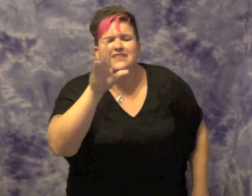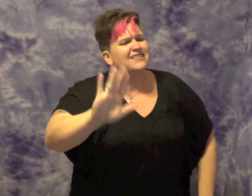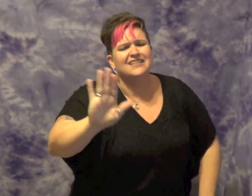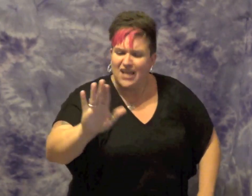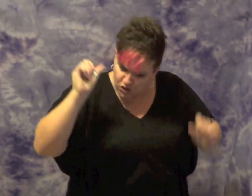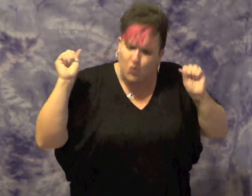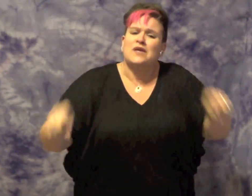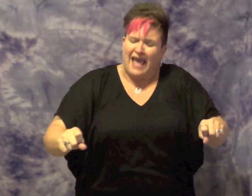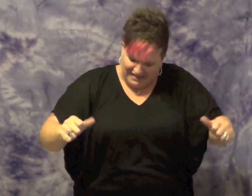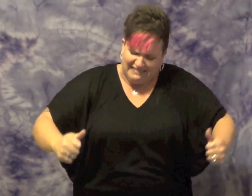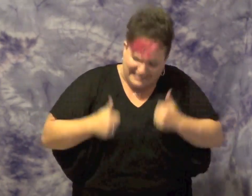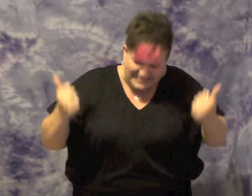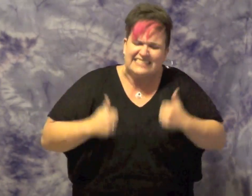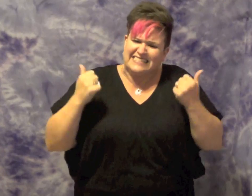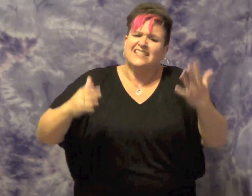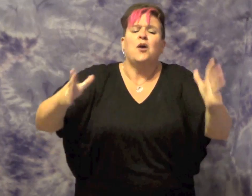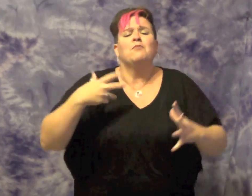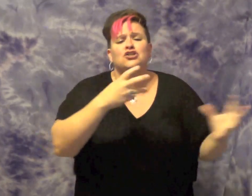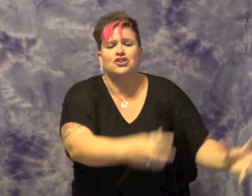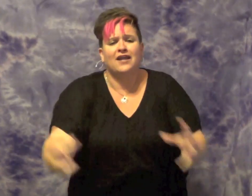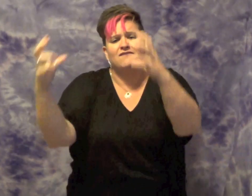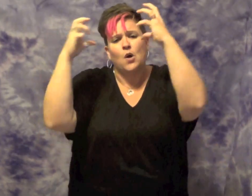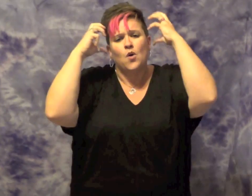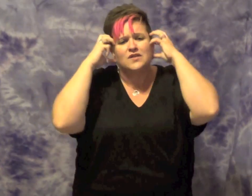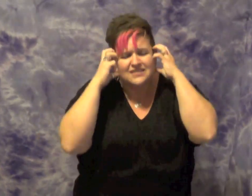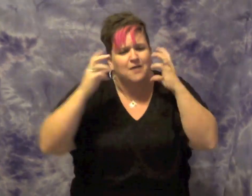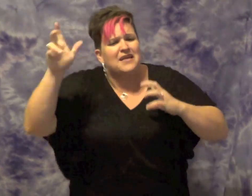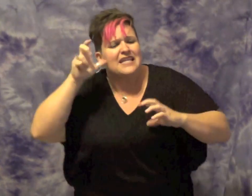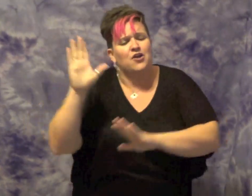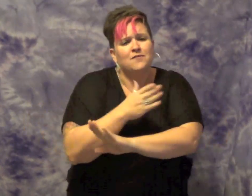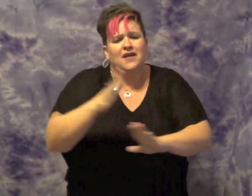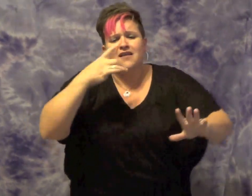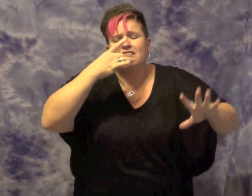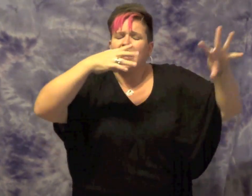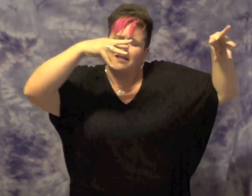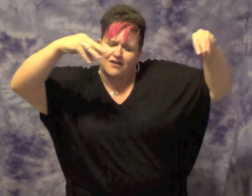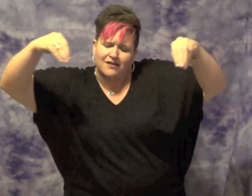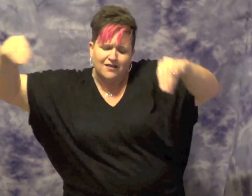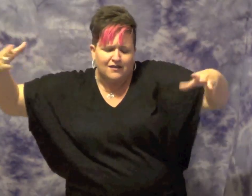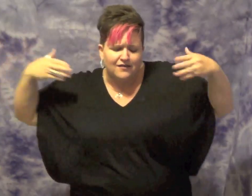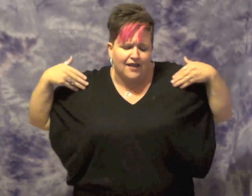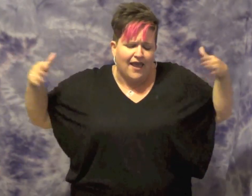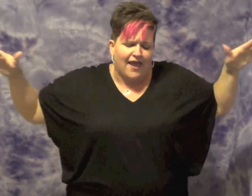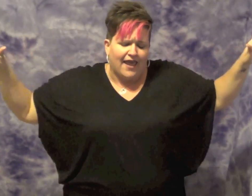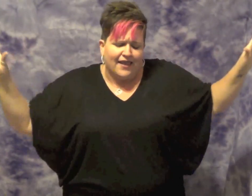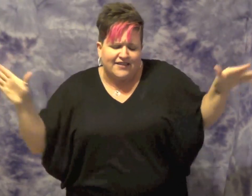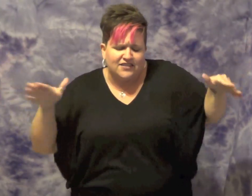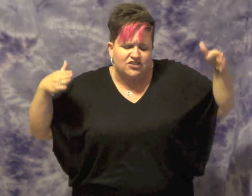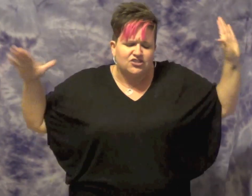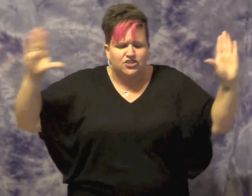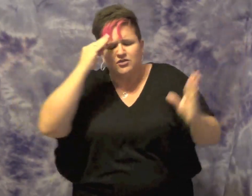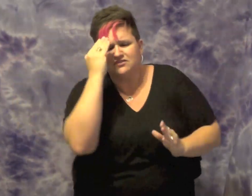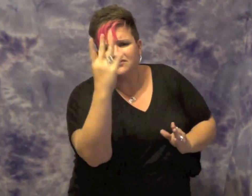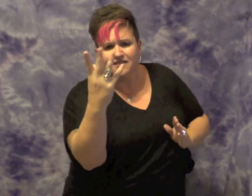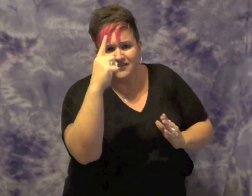crossed tonight. Put your headphones on and turn off the lights. There's the airwaves tonight.